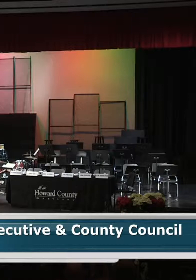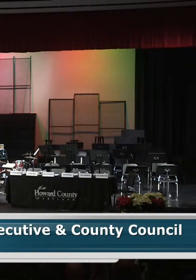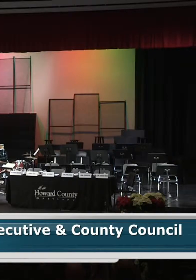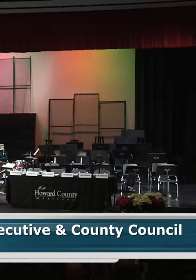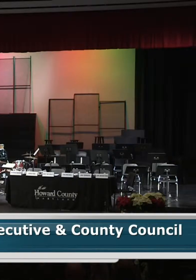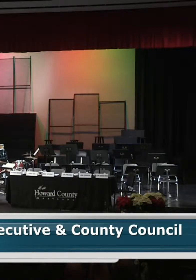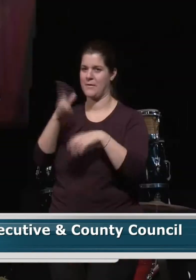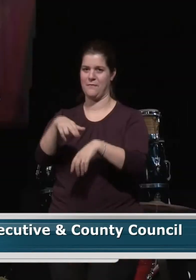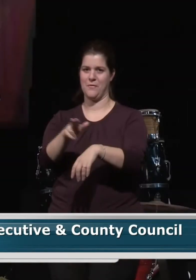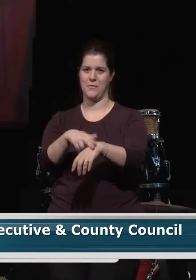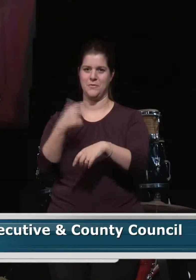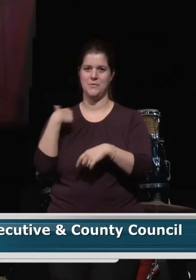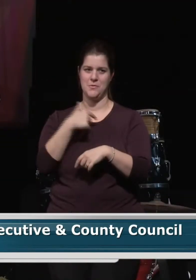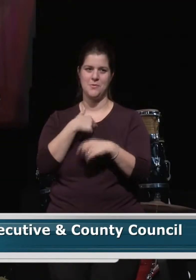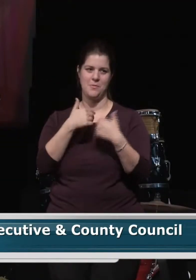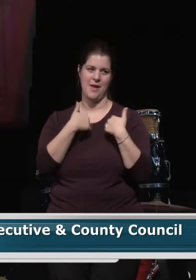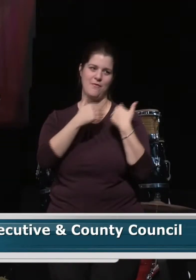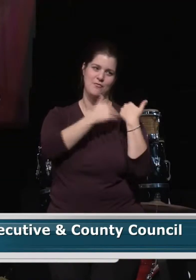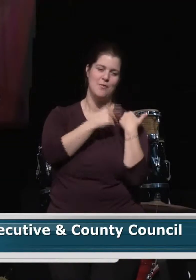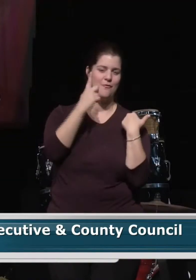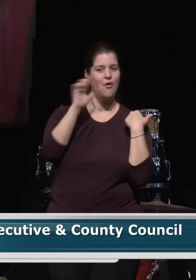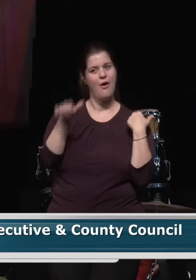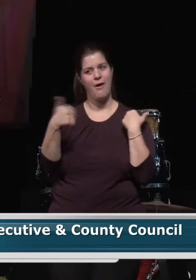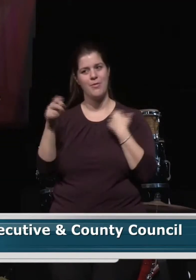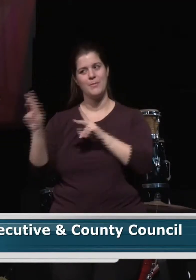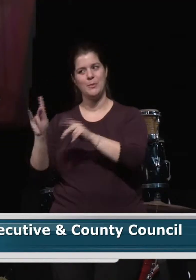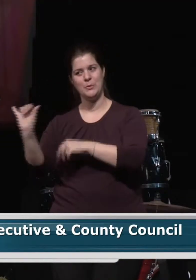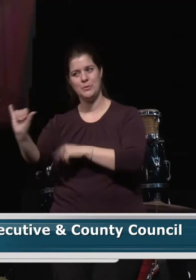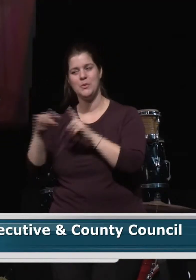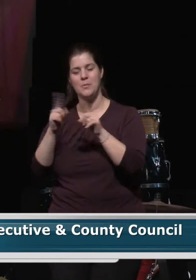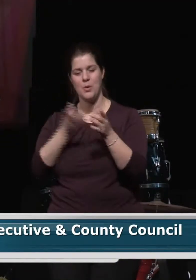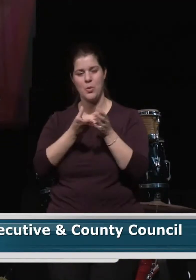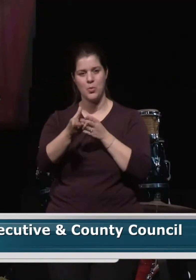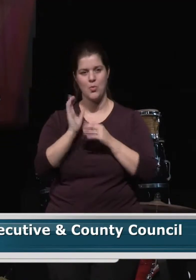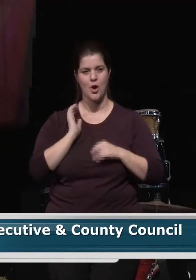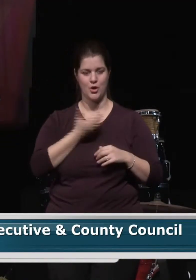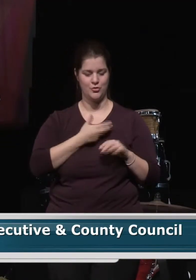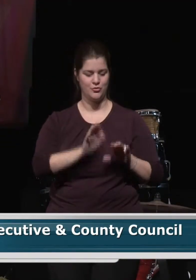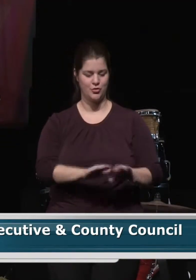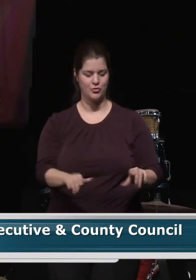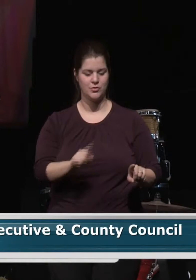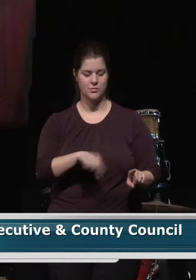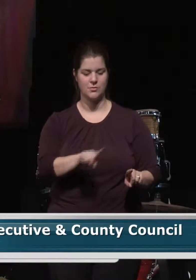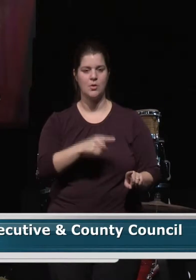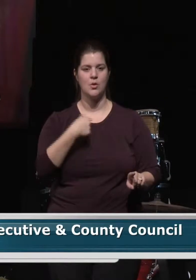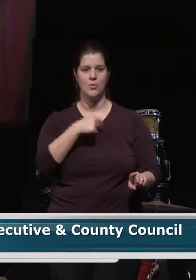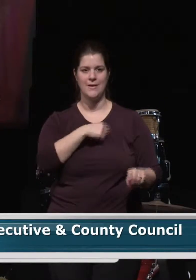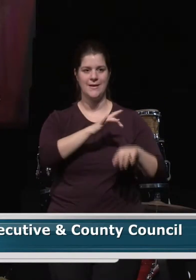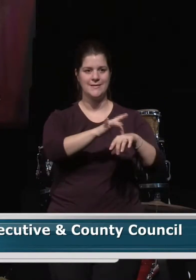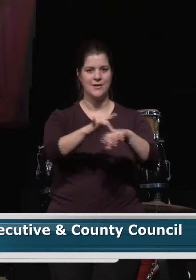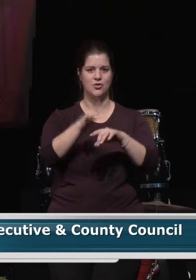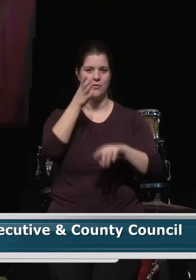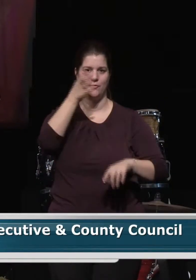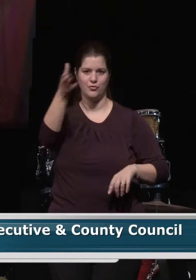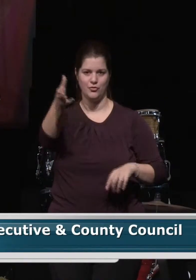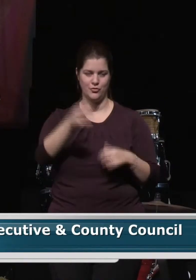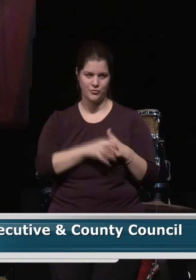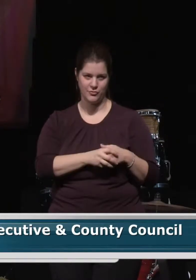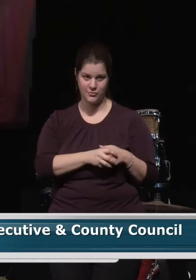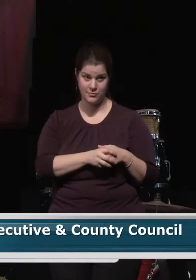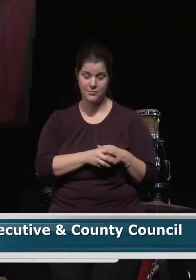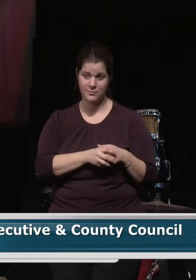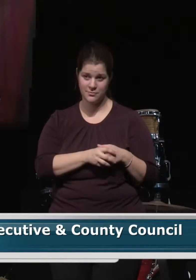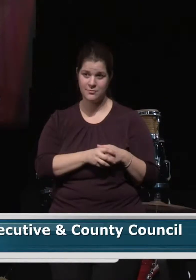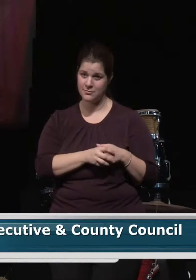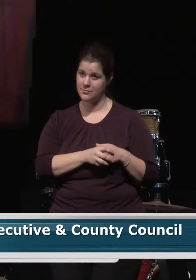We, of course, have a responsibility to others, but it is through our children that we are able to touch the future. I've